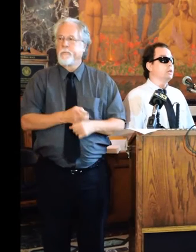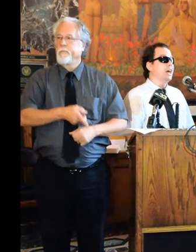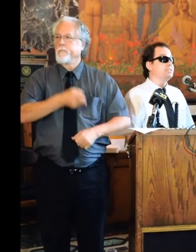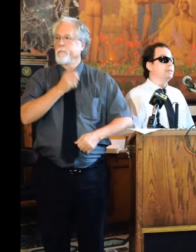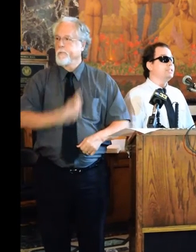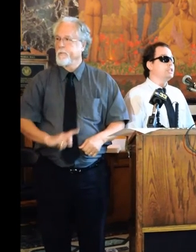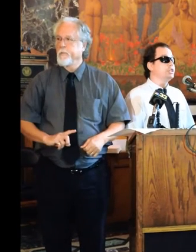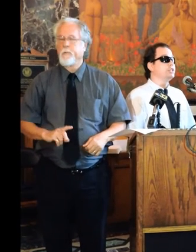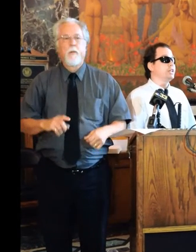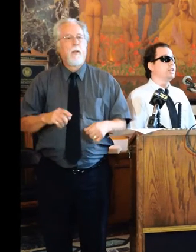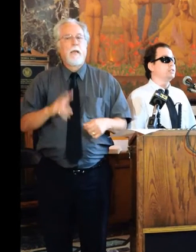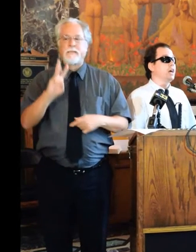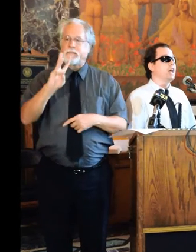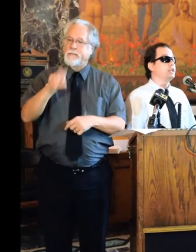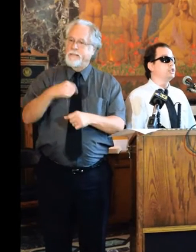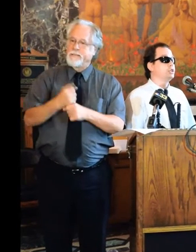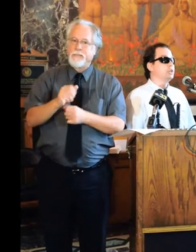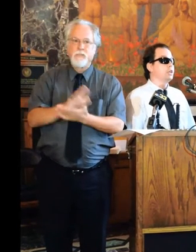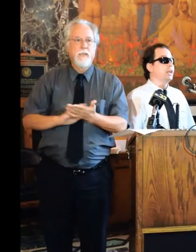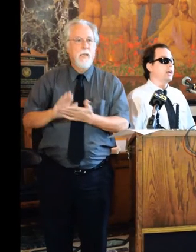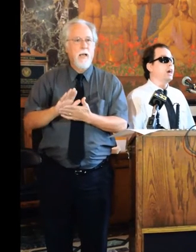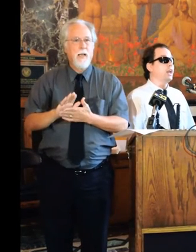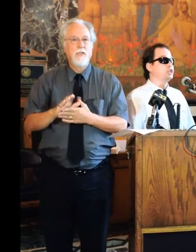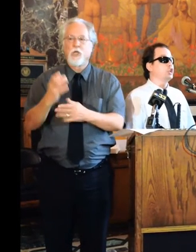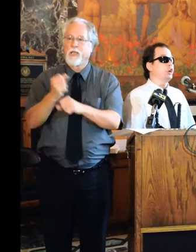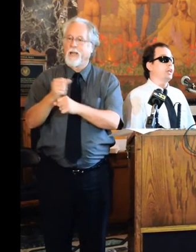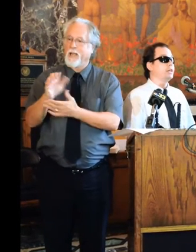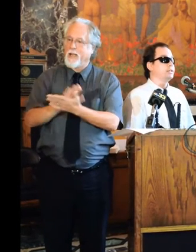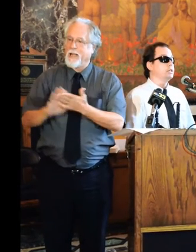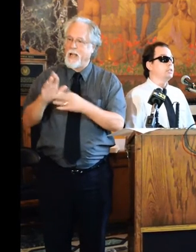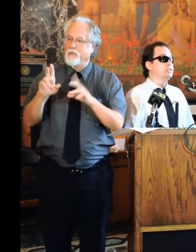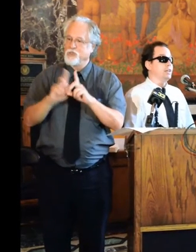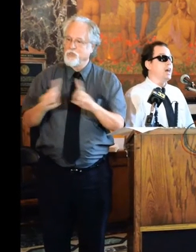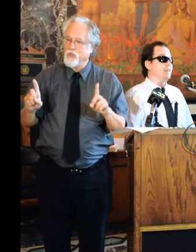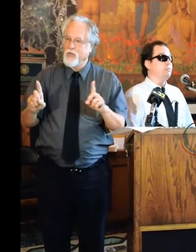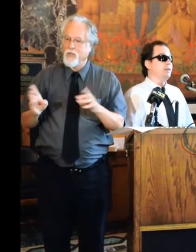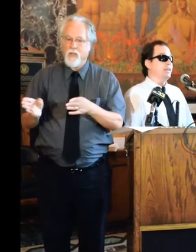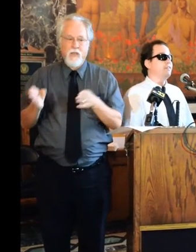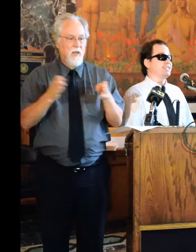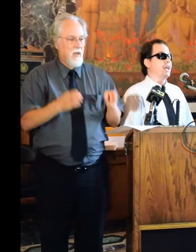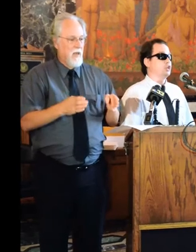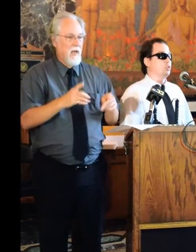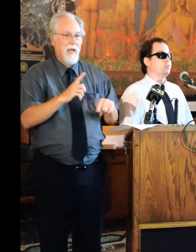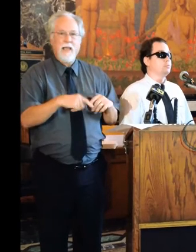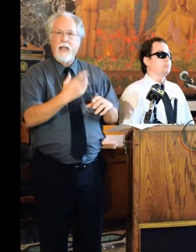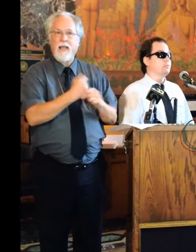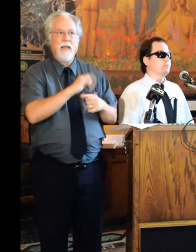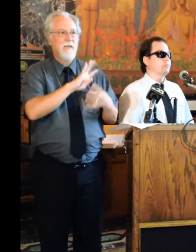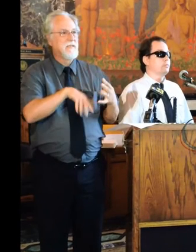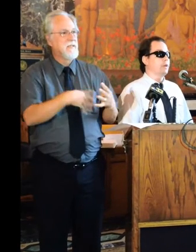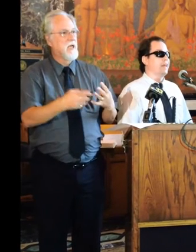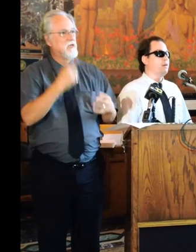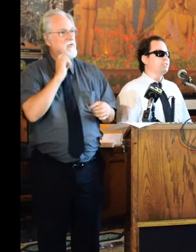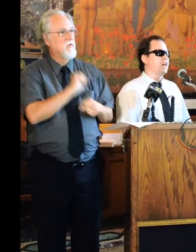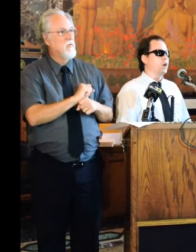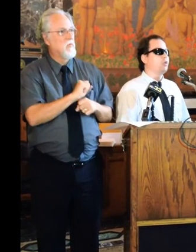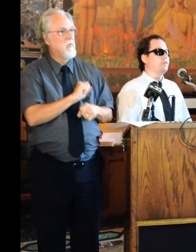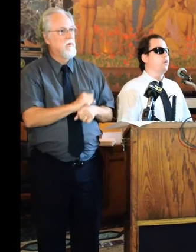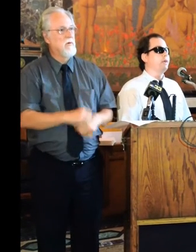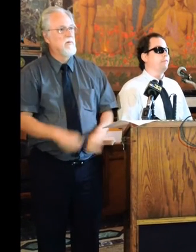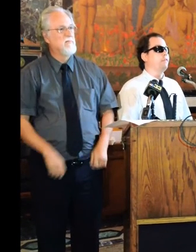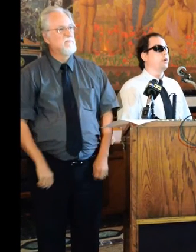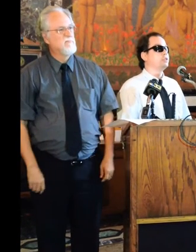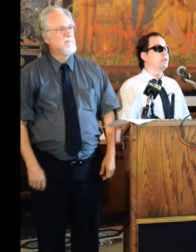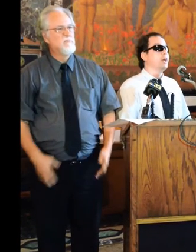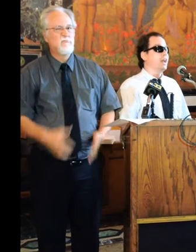swallow. I spent six years in college, getting a college degree, to not even be given a schedule. That was kind